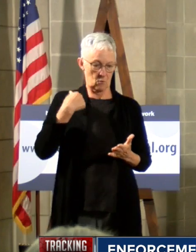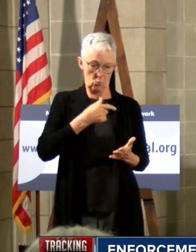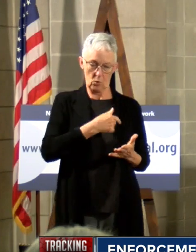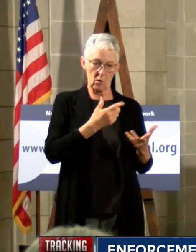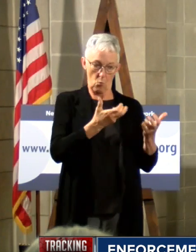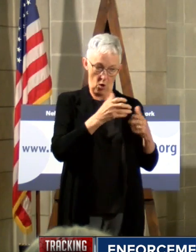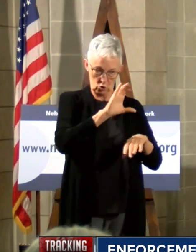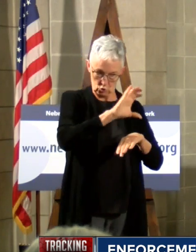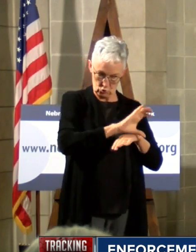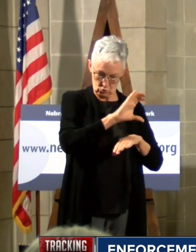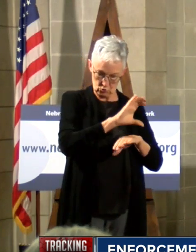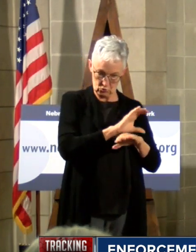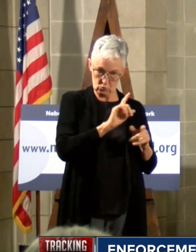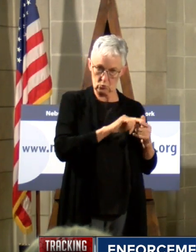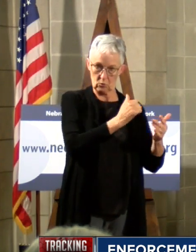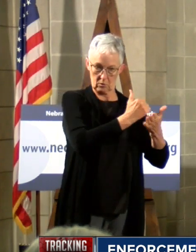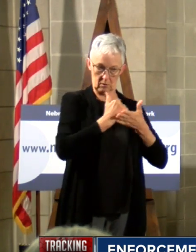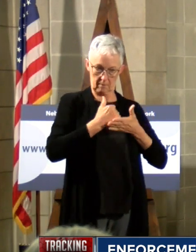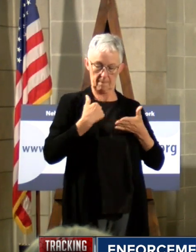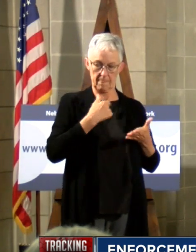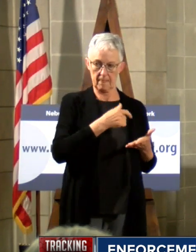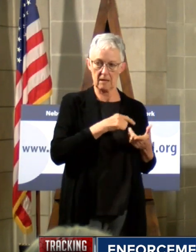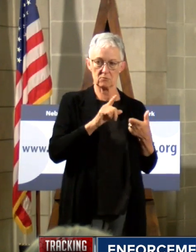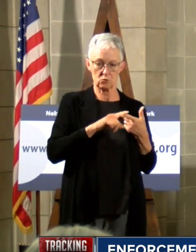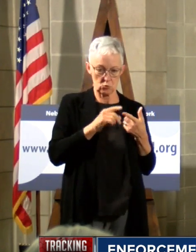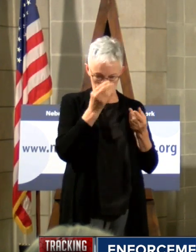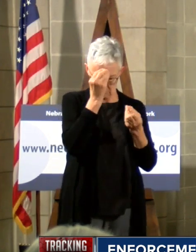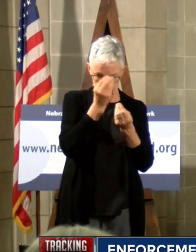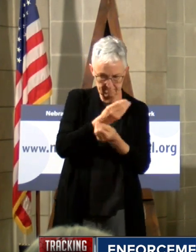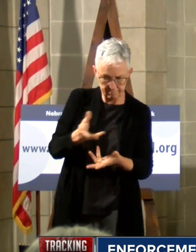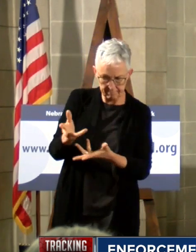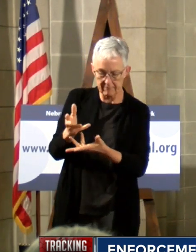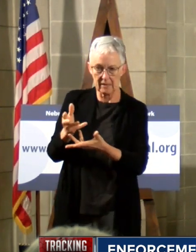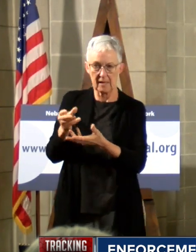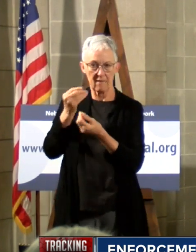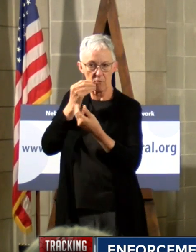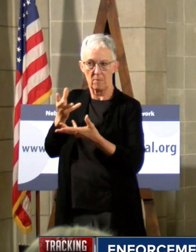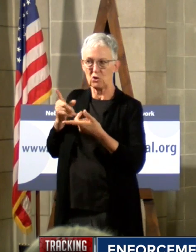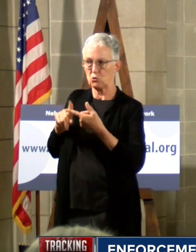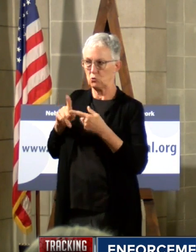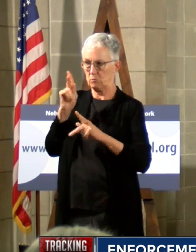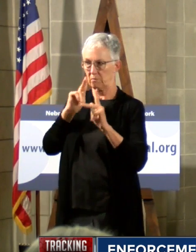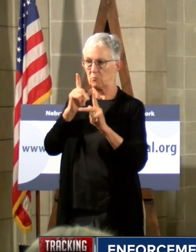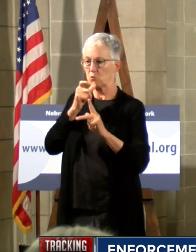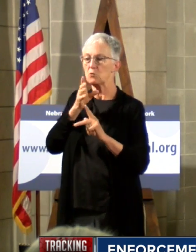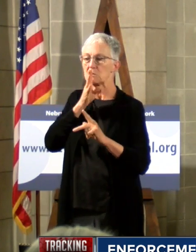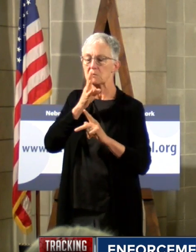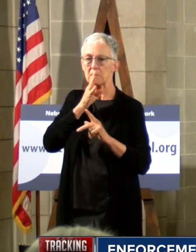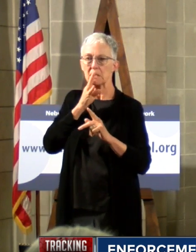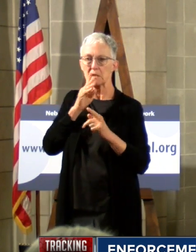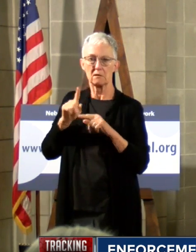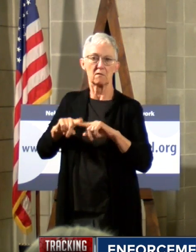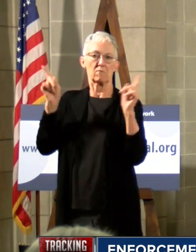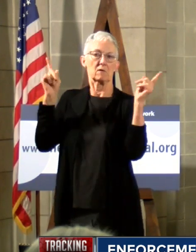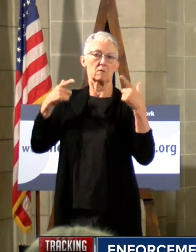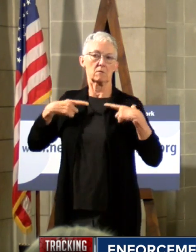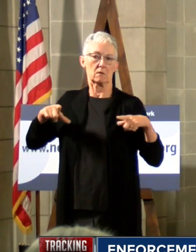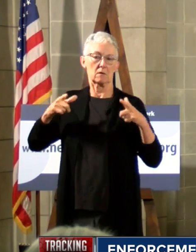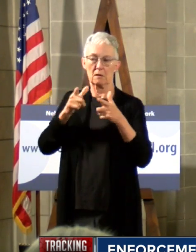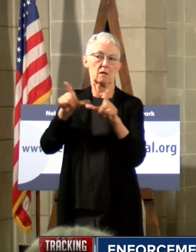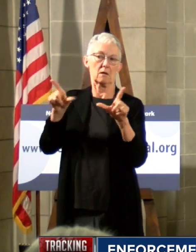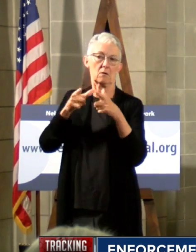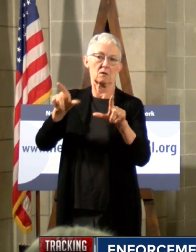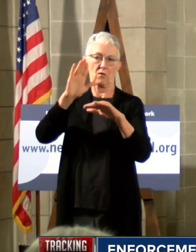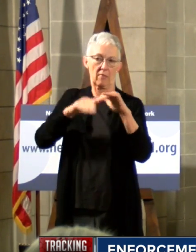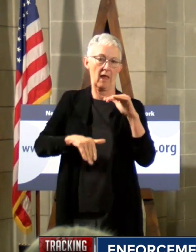churches to be able to help us reach out to those communities because they're trusted, they're in the same languages, and that's one of the ways that we can reach to those communities